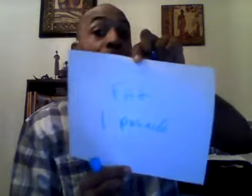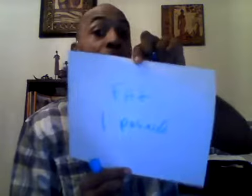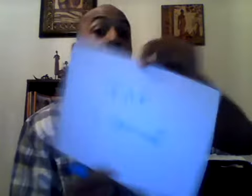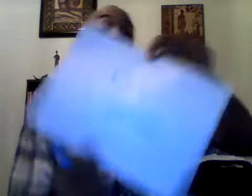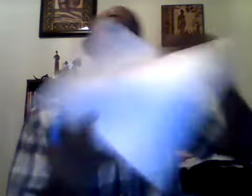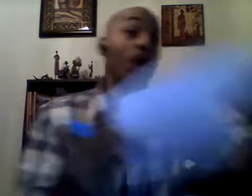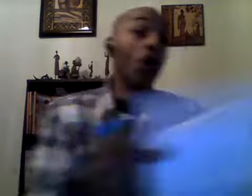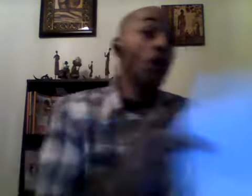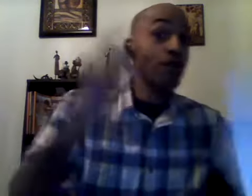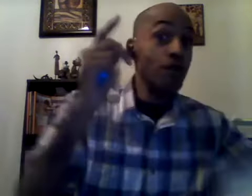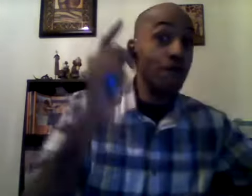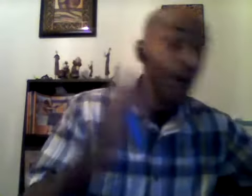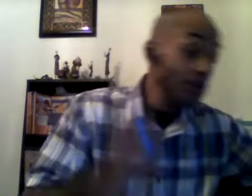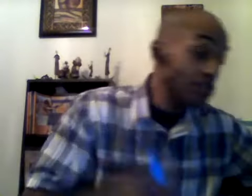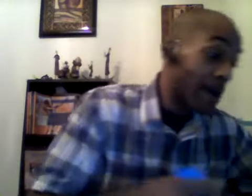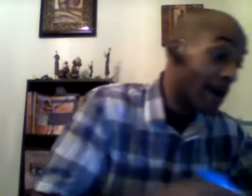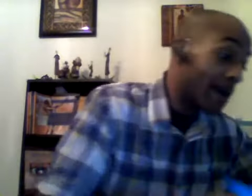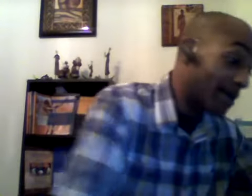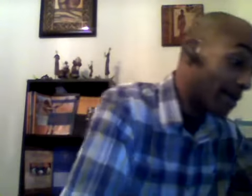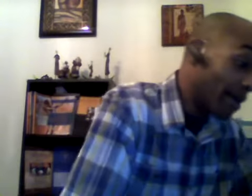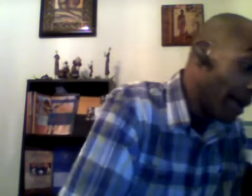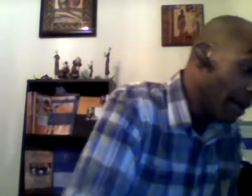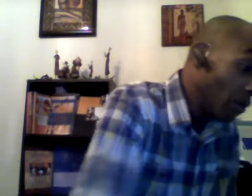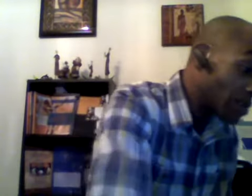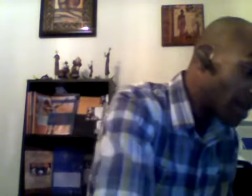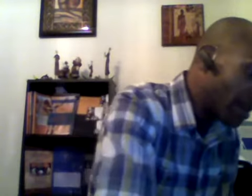fat now on the reverse side it would take